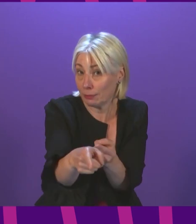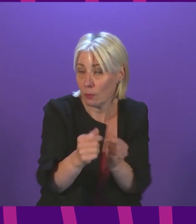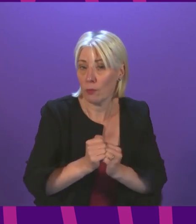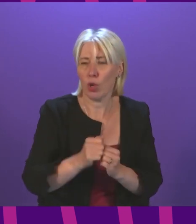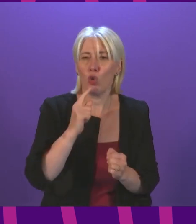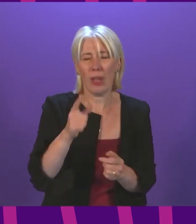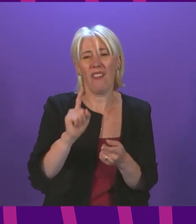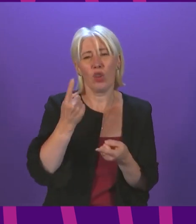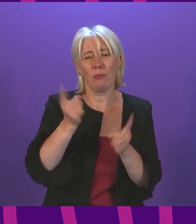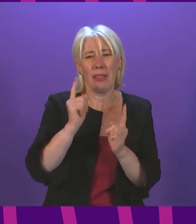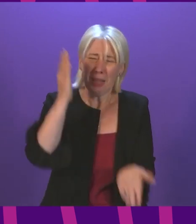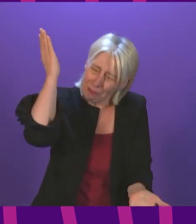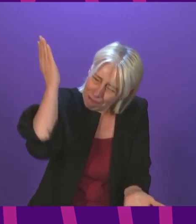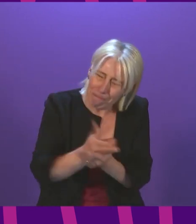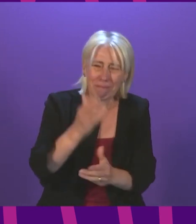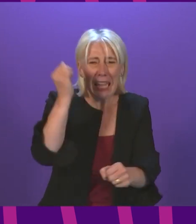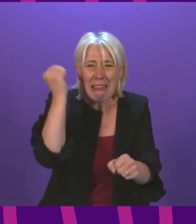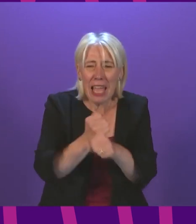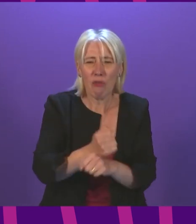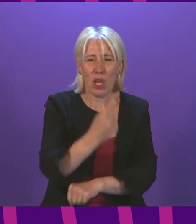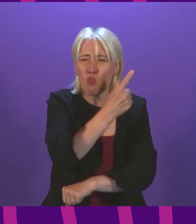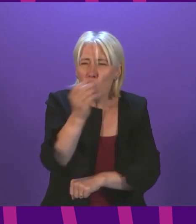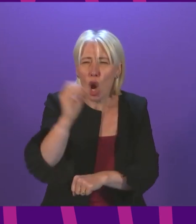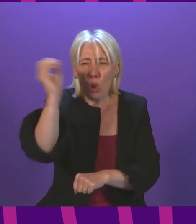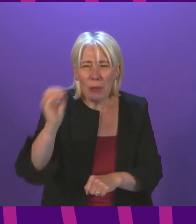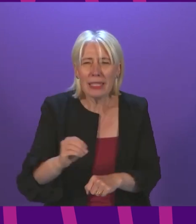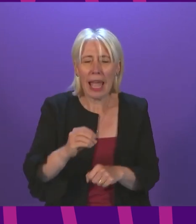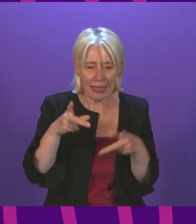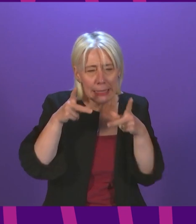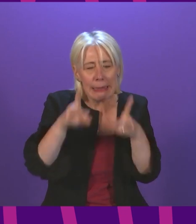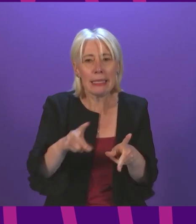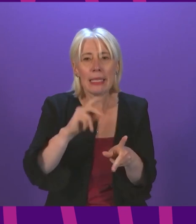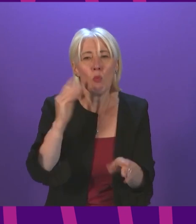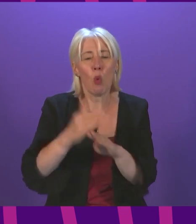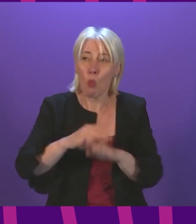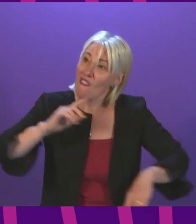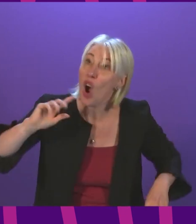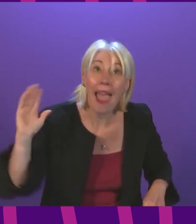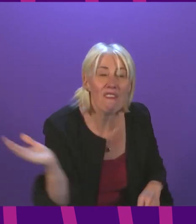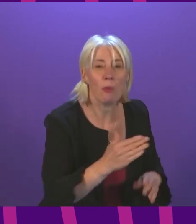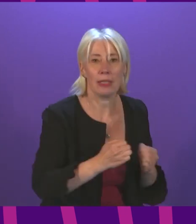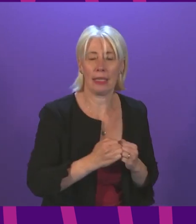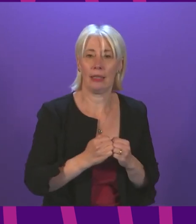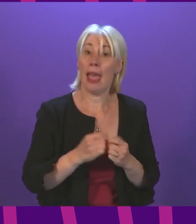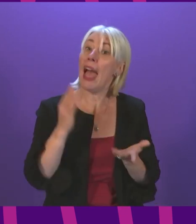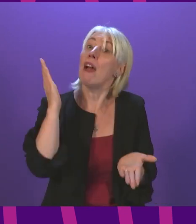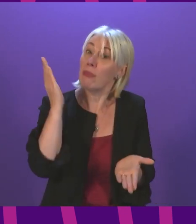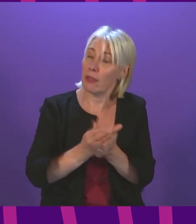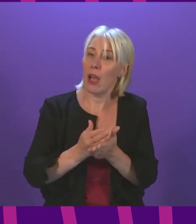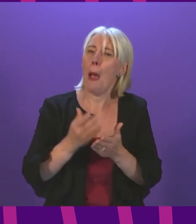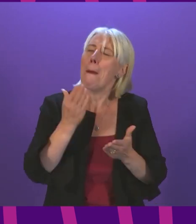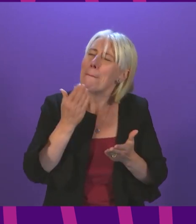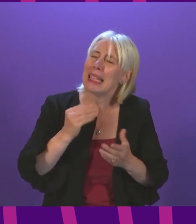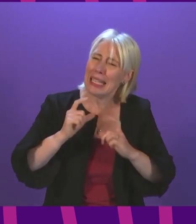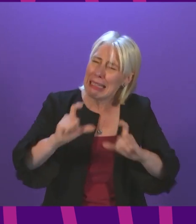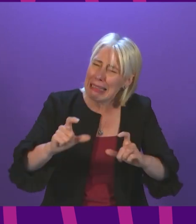cast iron guarantee that the team will work for everyone and if she is determined to go ahead can I plead with her again to please consider the